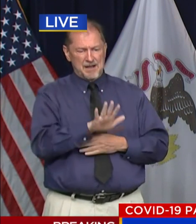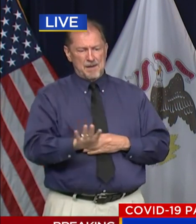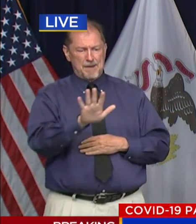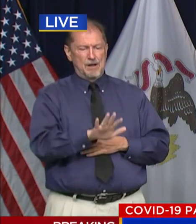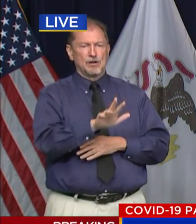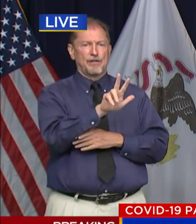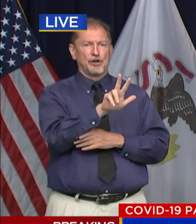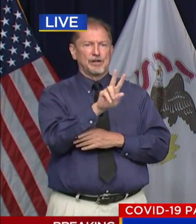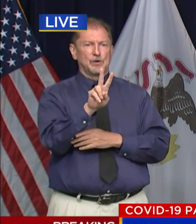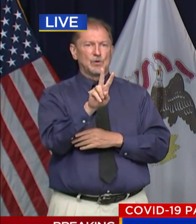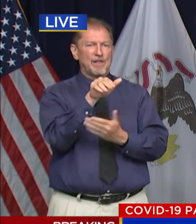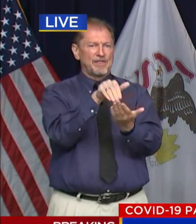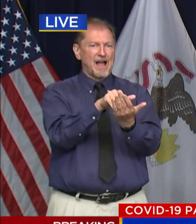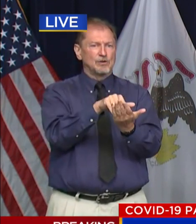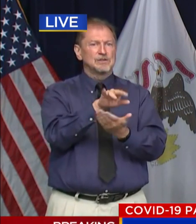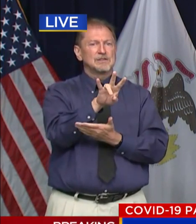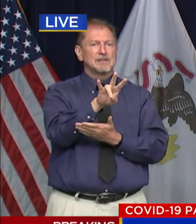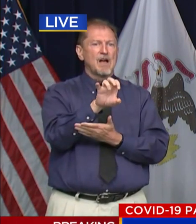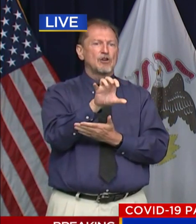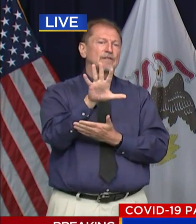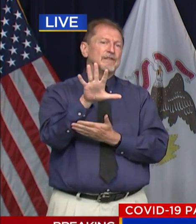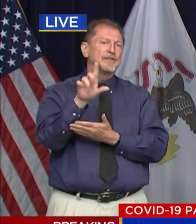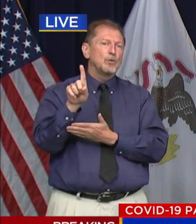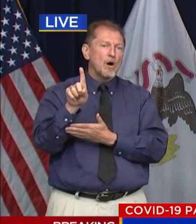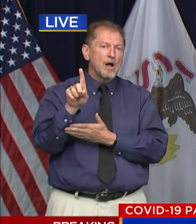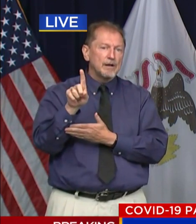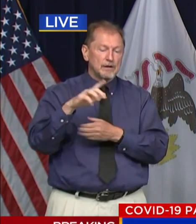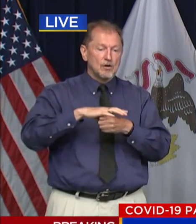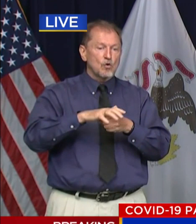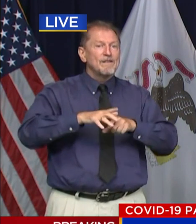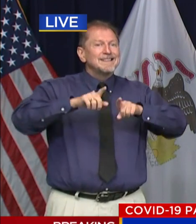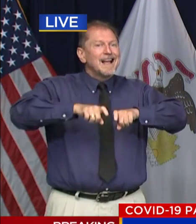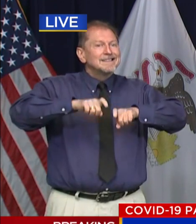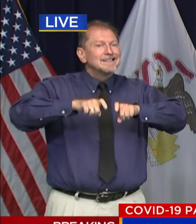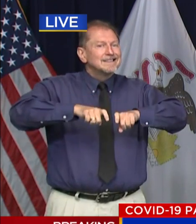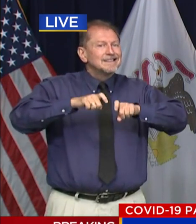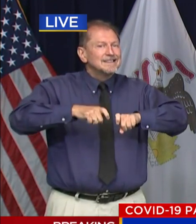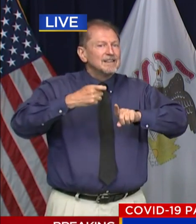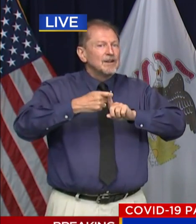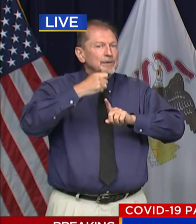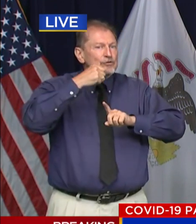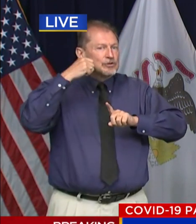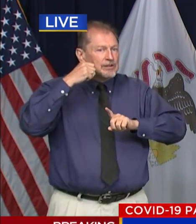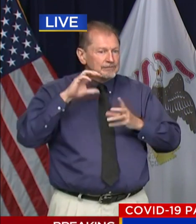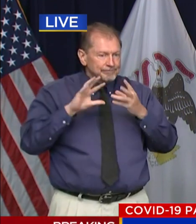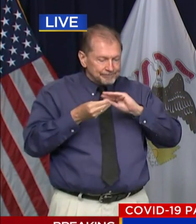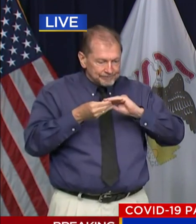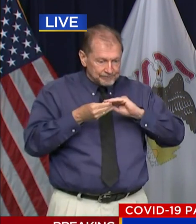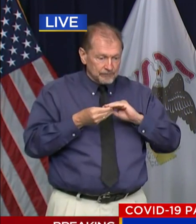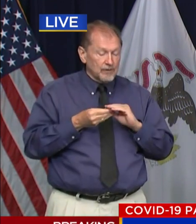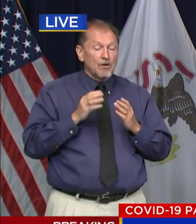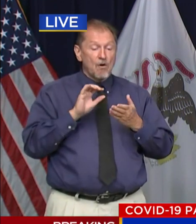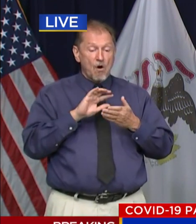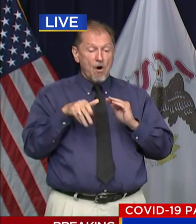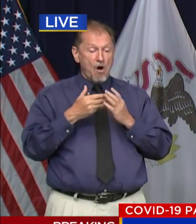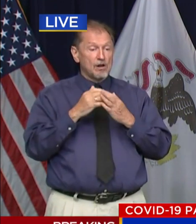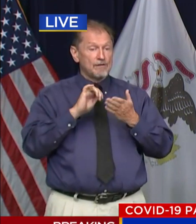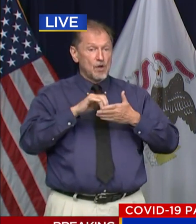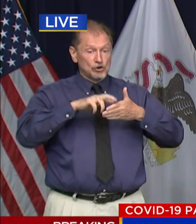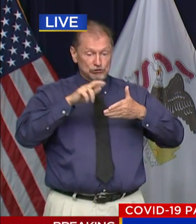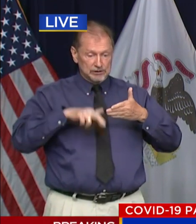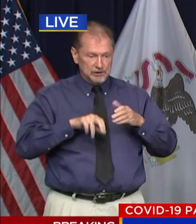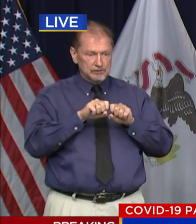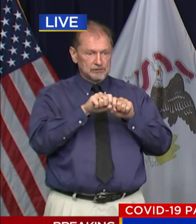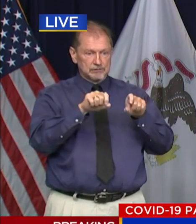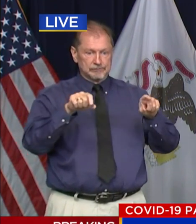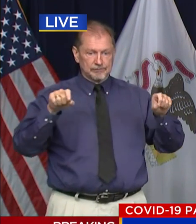,751 COVID tests. While all results have been reported out to those